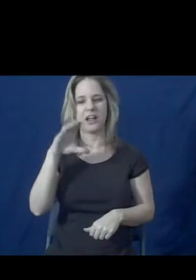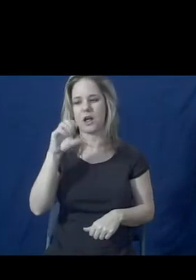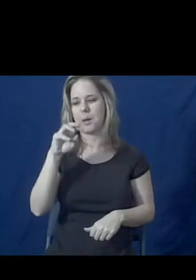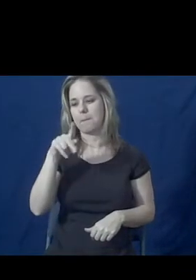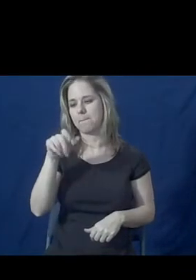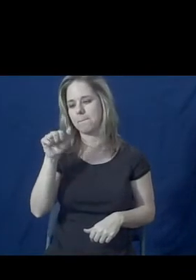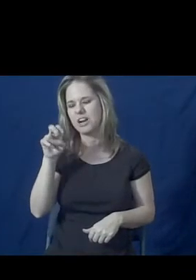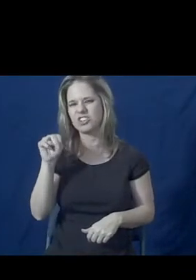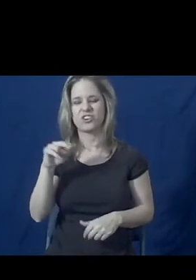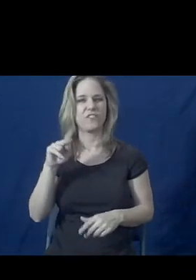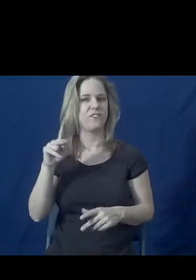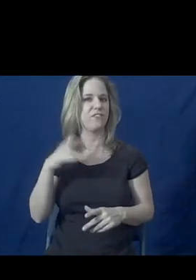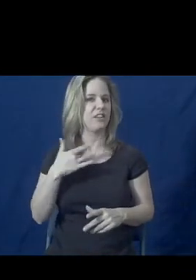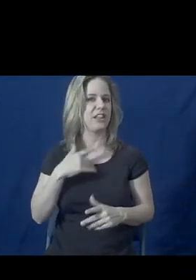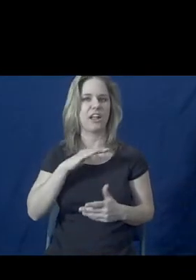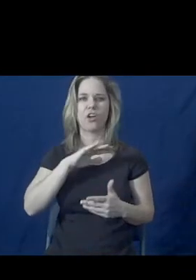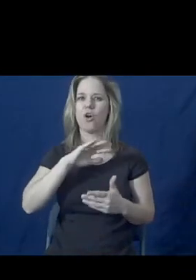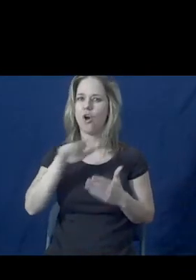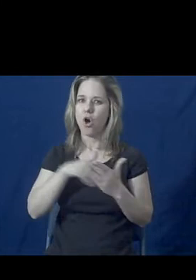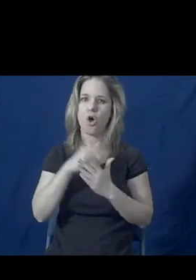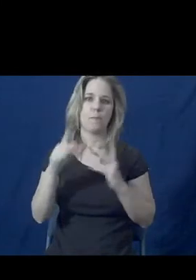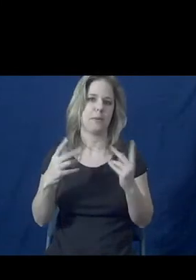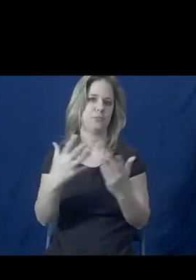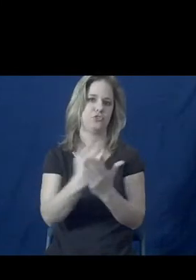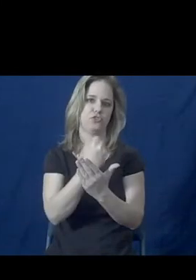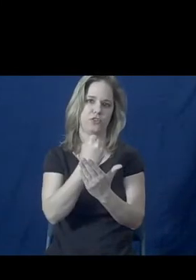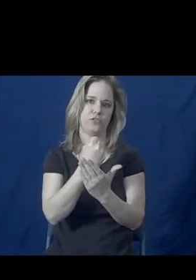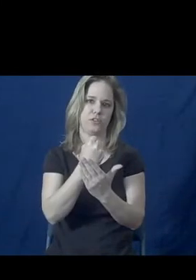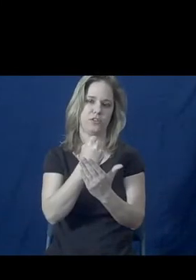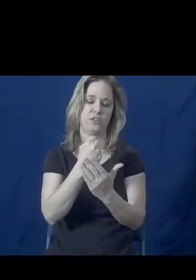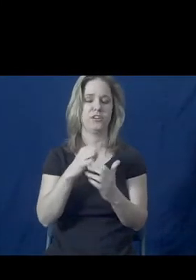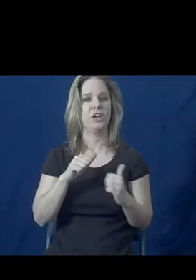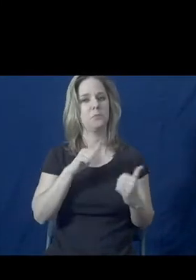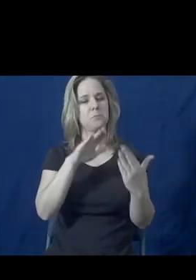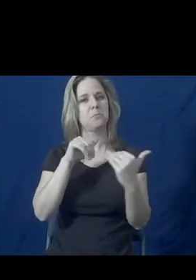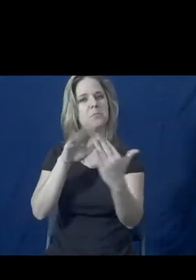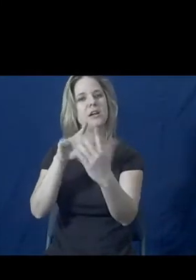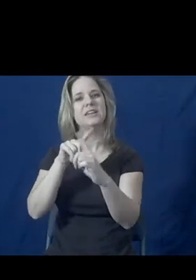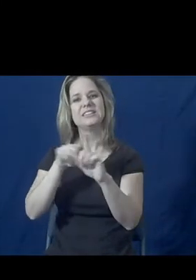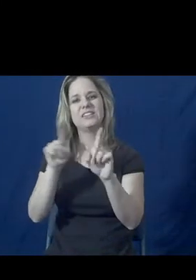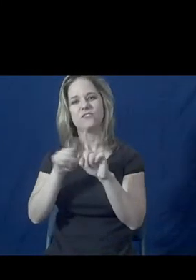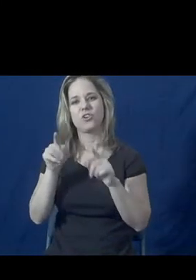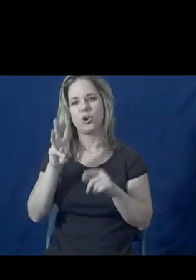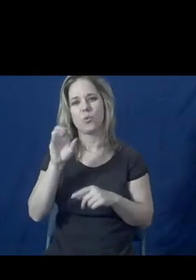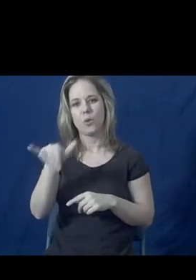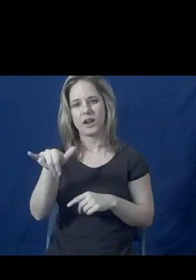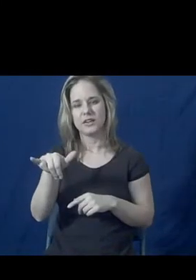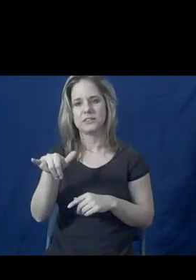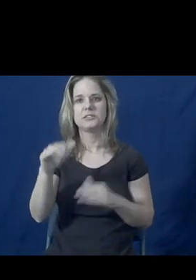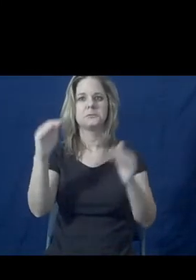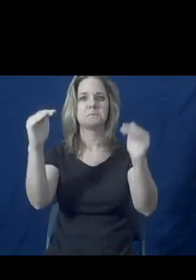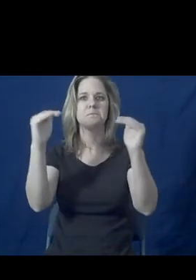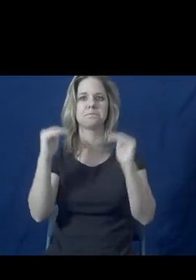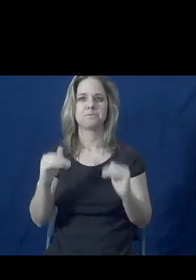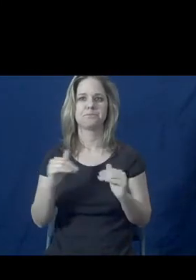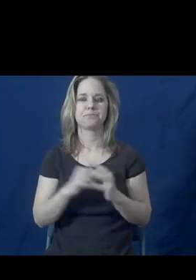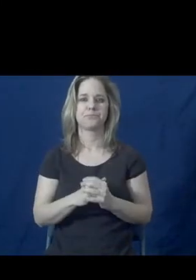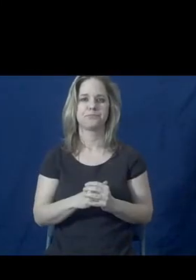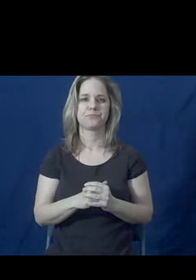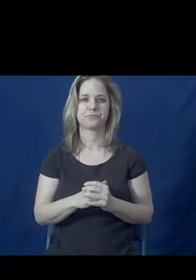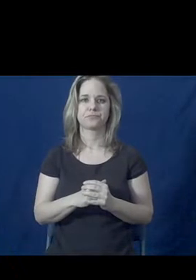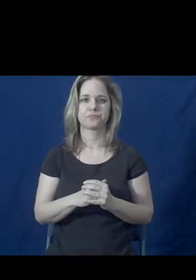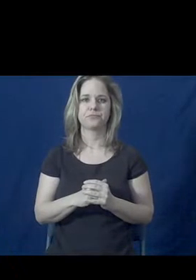everyone should have. We practically address those in a variety of ways, and that actually takes us to slide three.